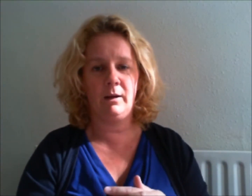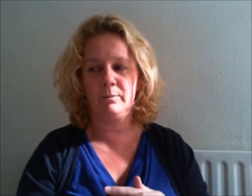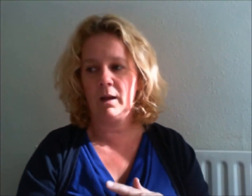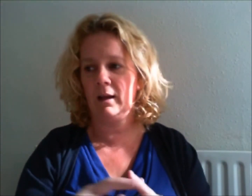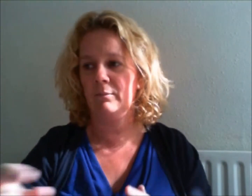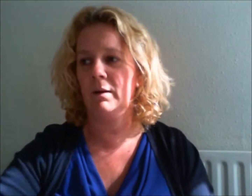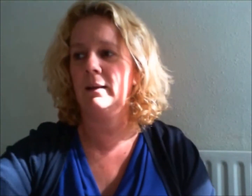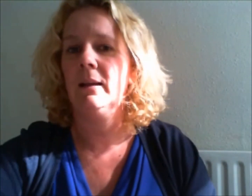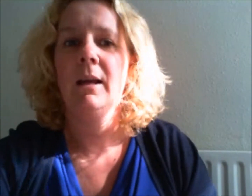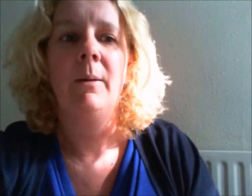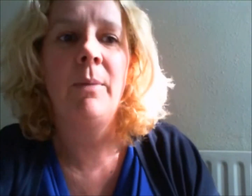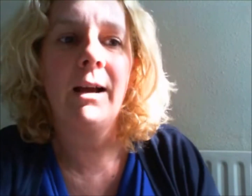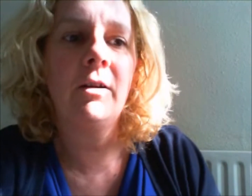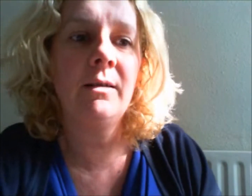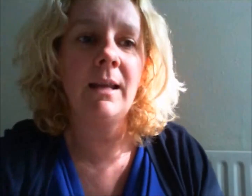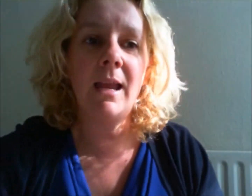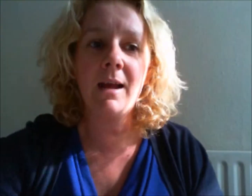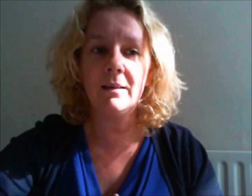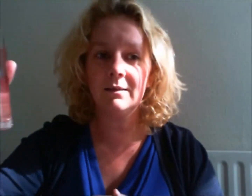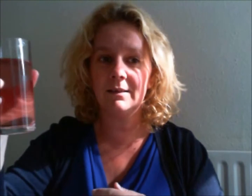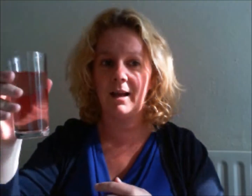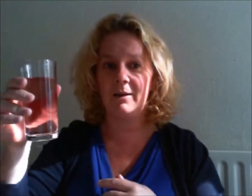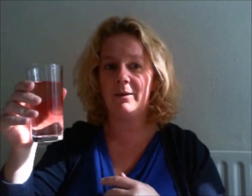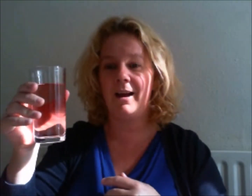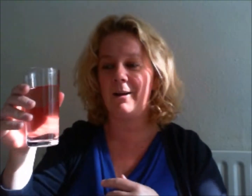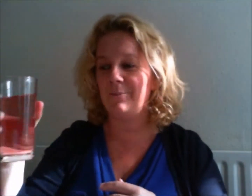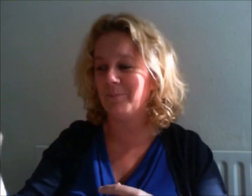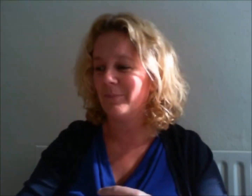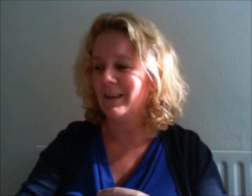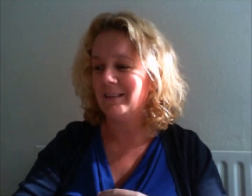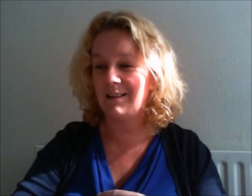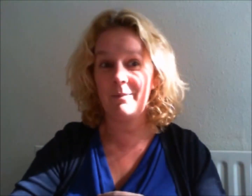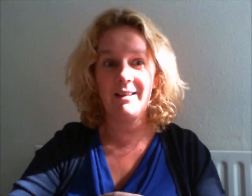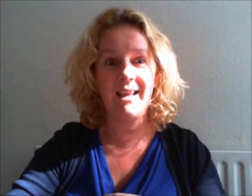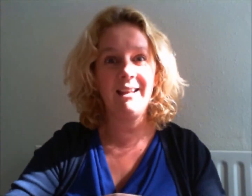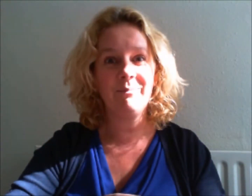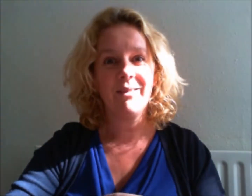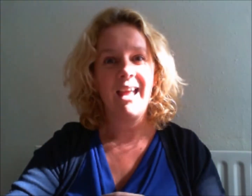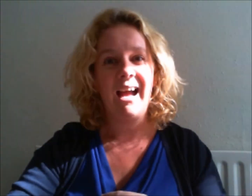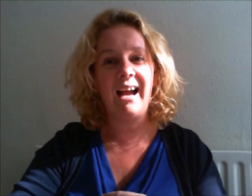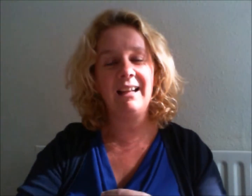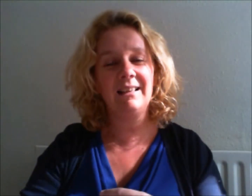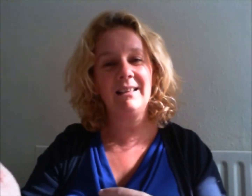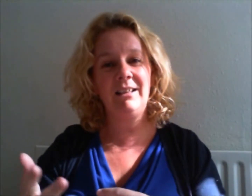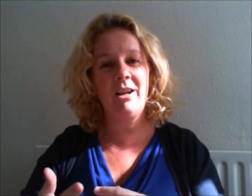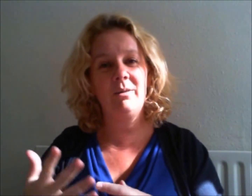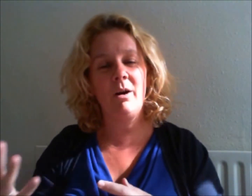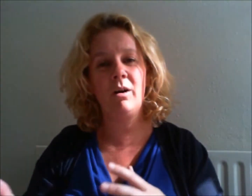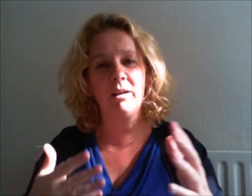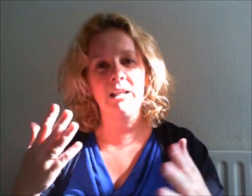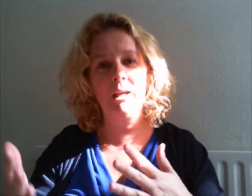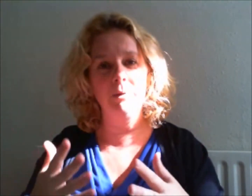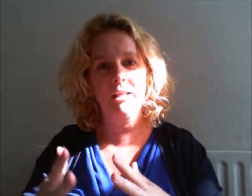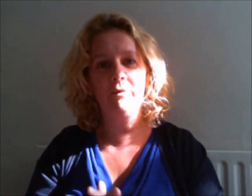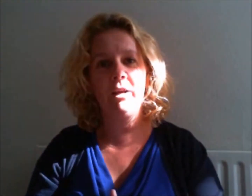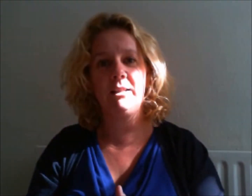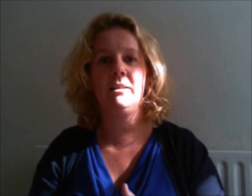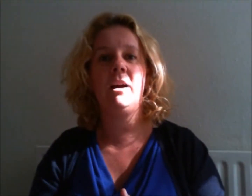I have my. Blackcurrant here. So. That's my thing. And you know. Keep yourself nice and